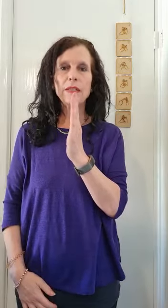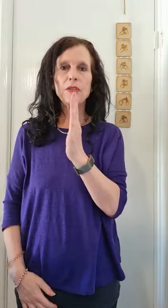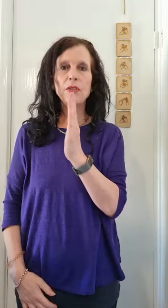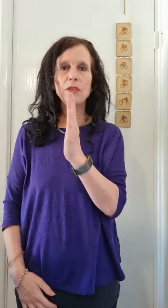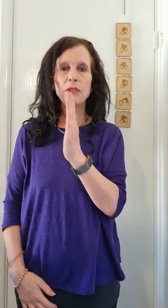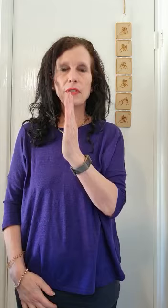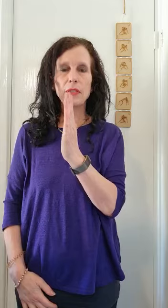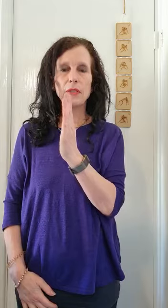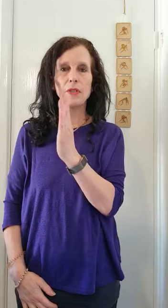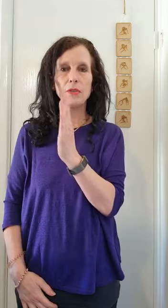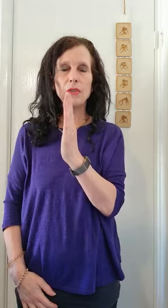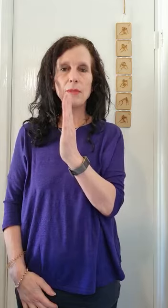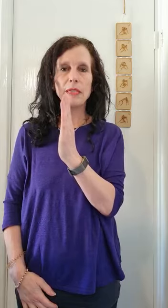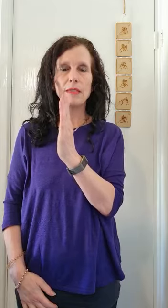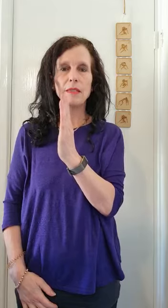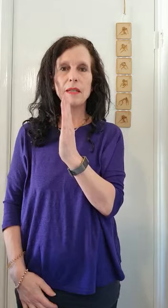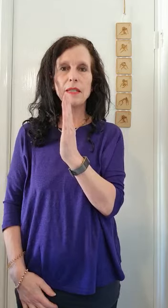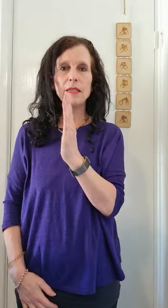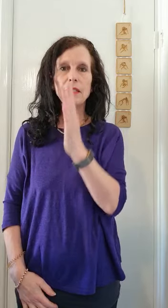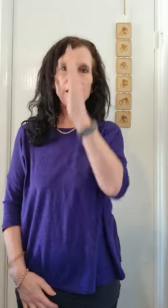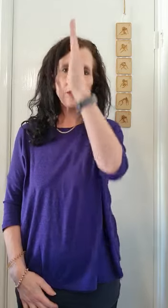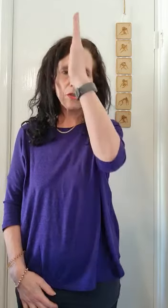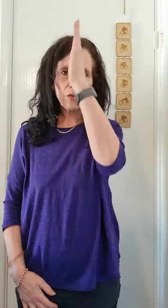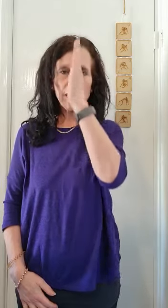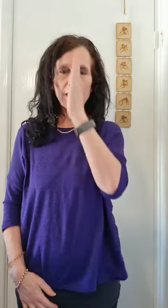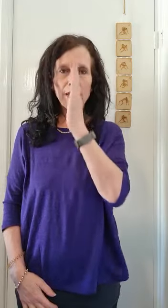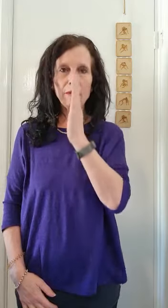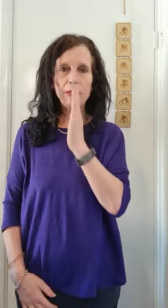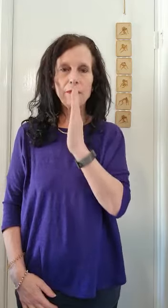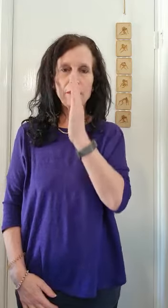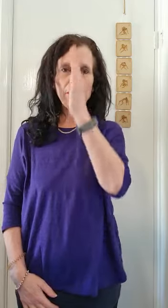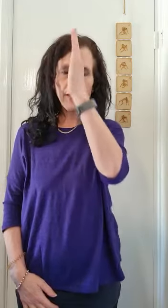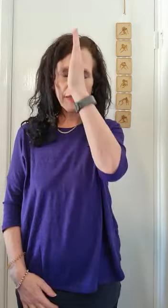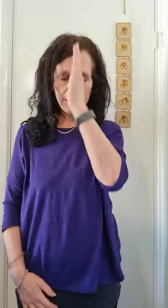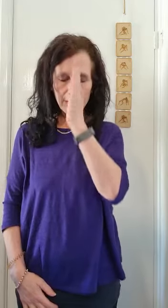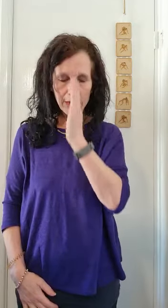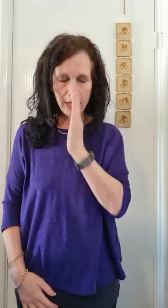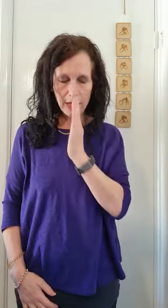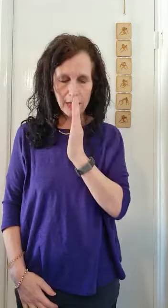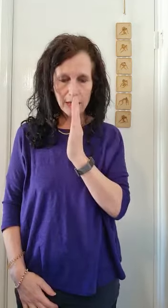to your non- dominant side. Straight down the middle of the face, sad.